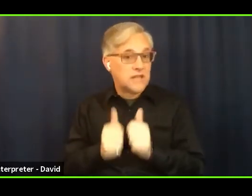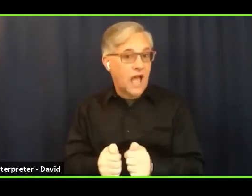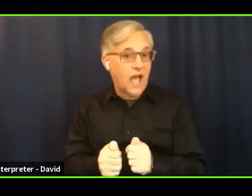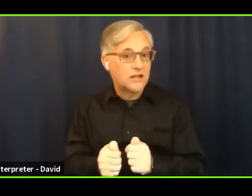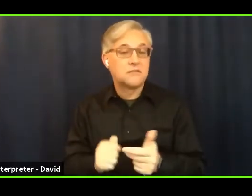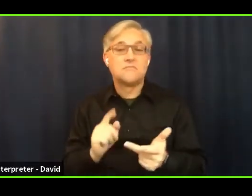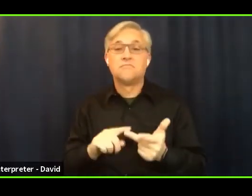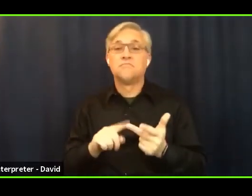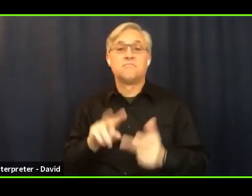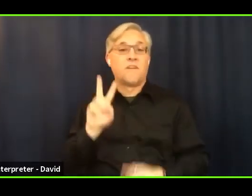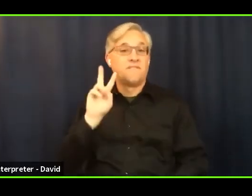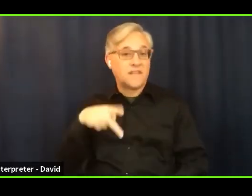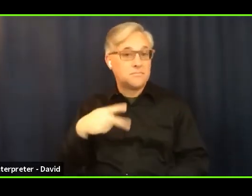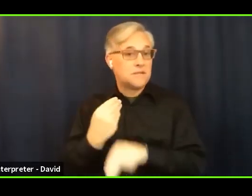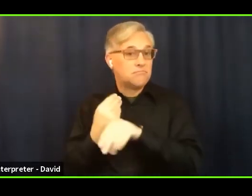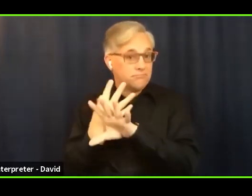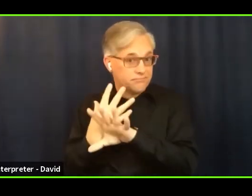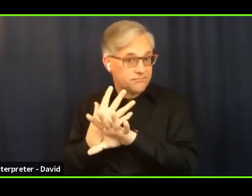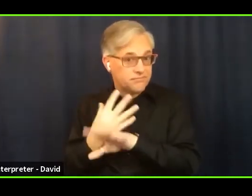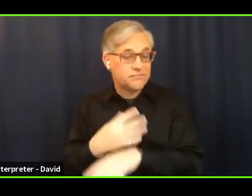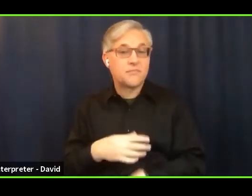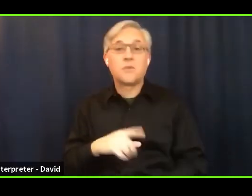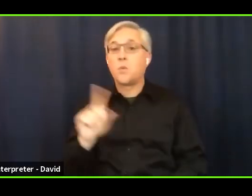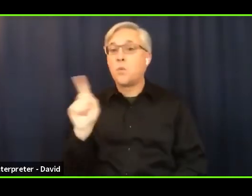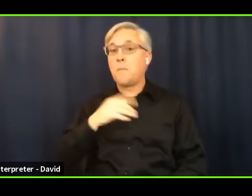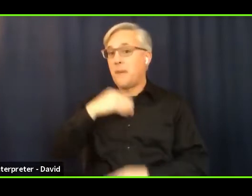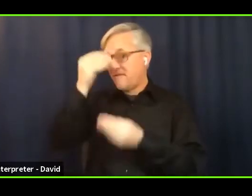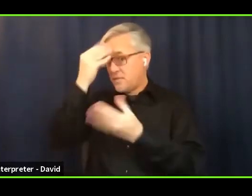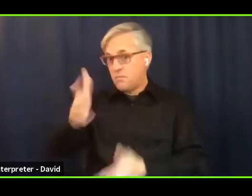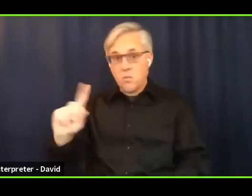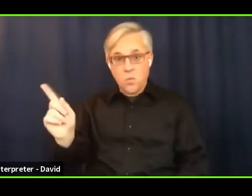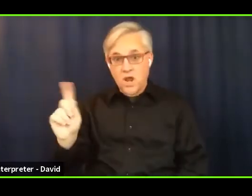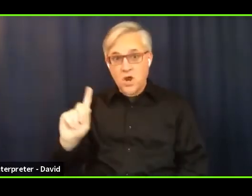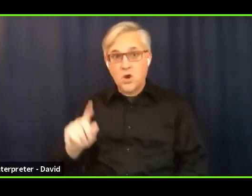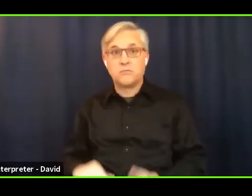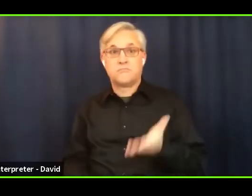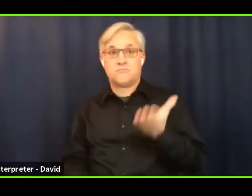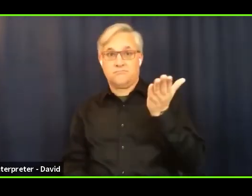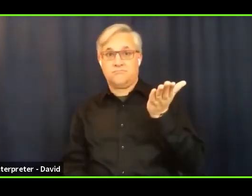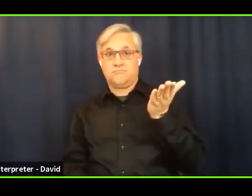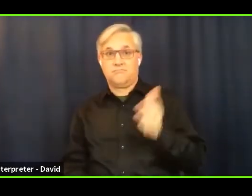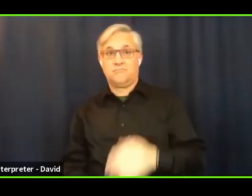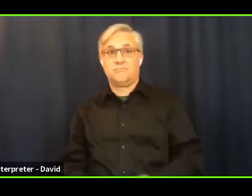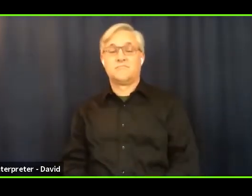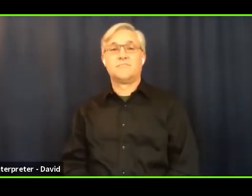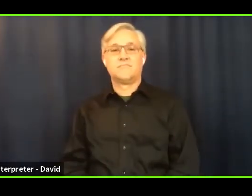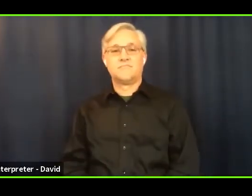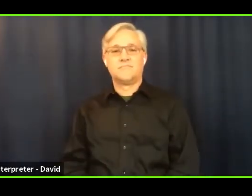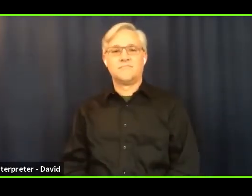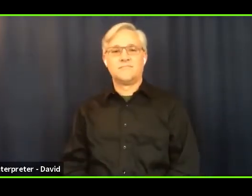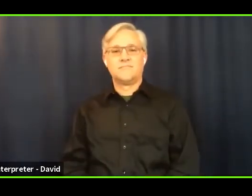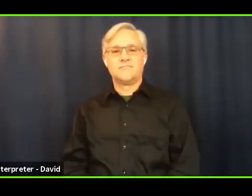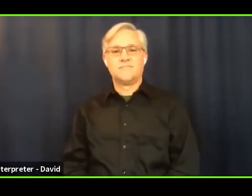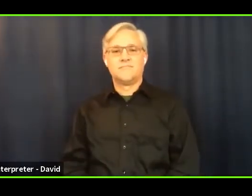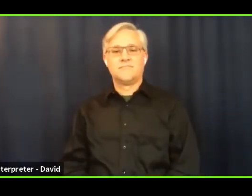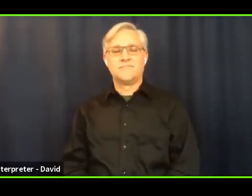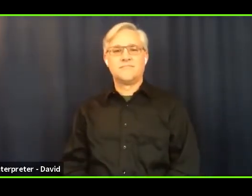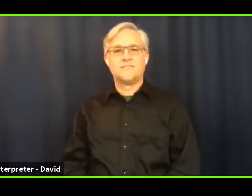call me and you can find my current information on this purple page that was included in your